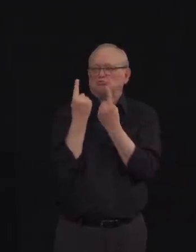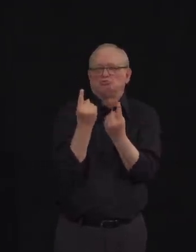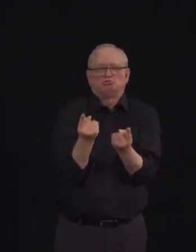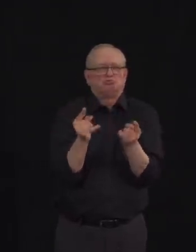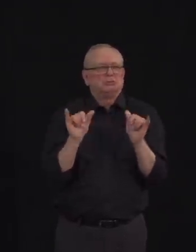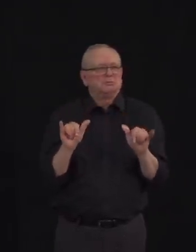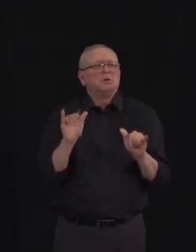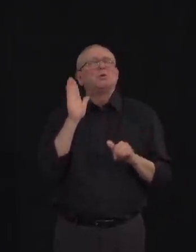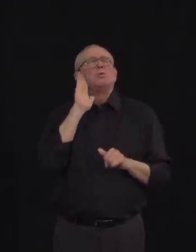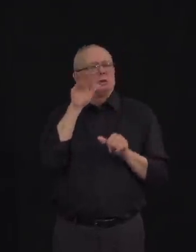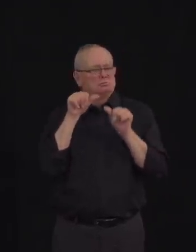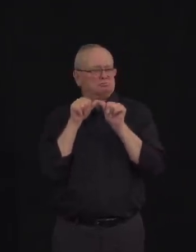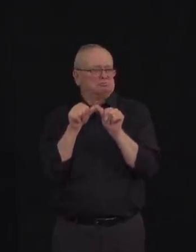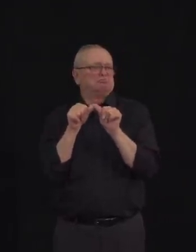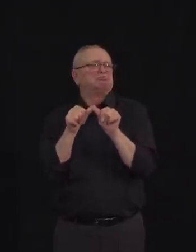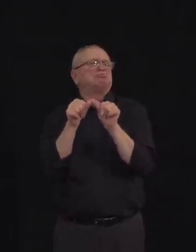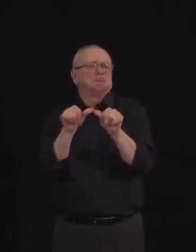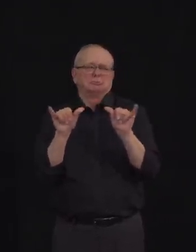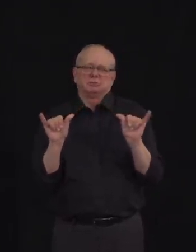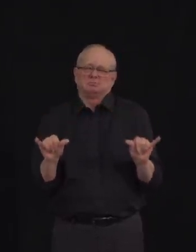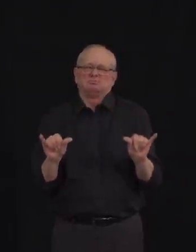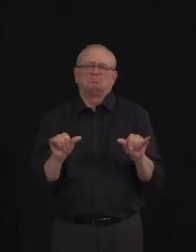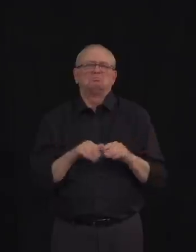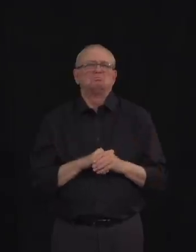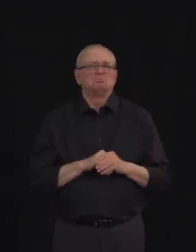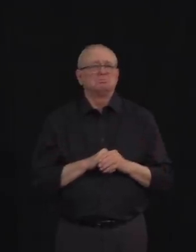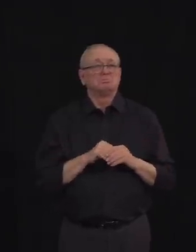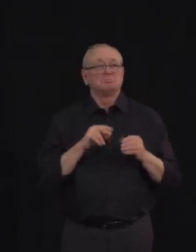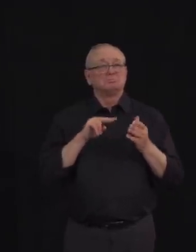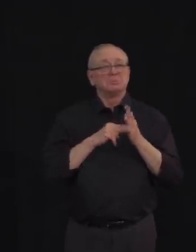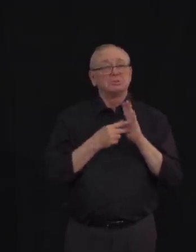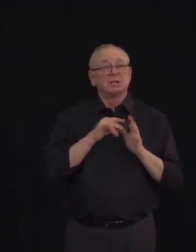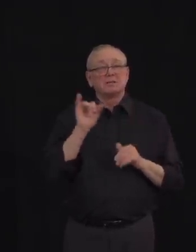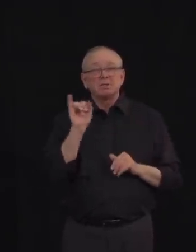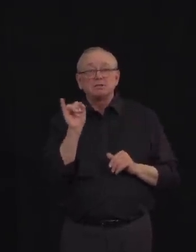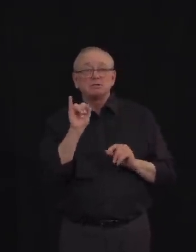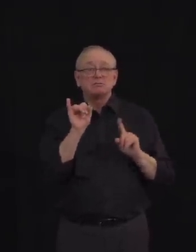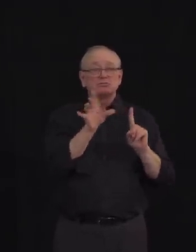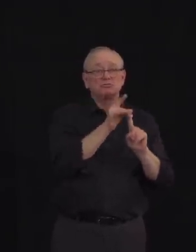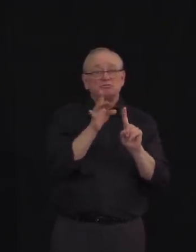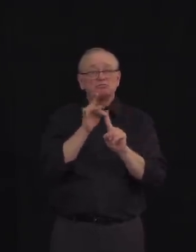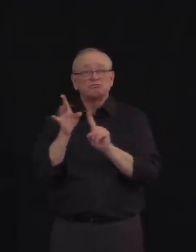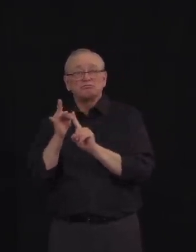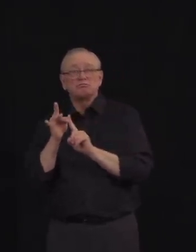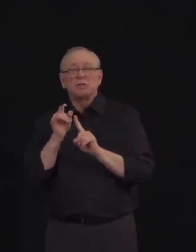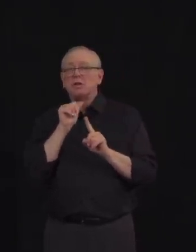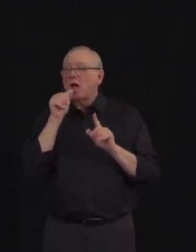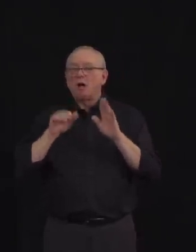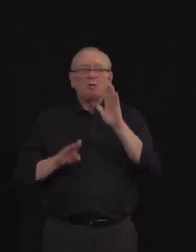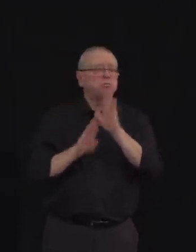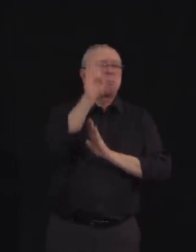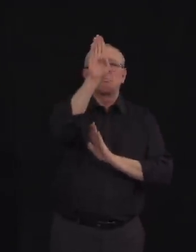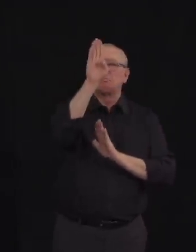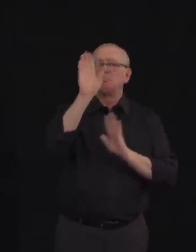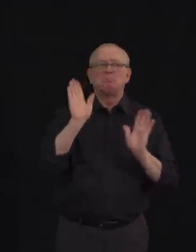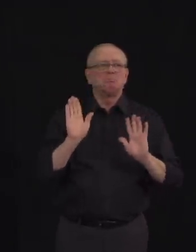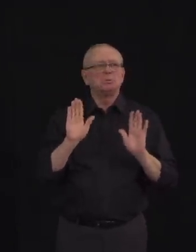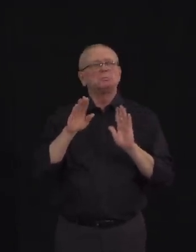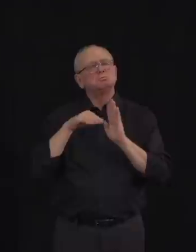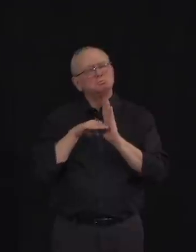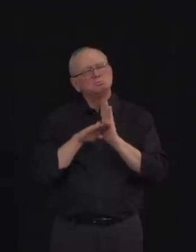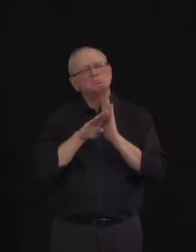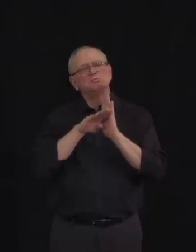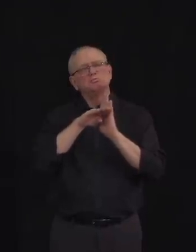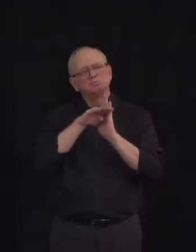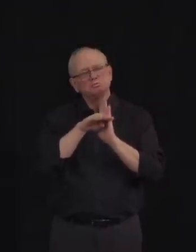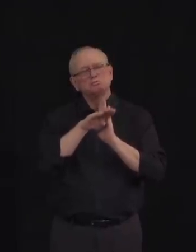indicates that the rate of infection has remained relatively stable over the last while. Another thing we look at